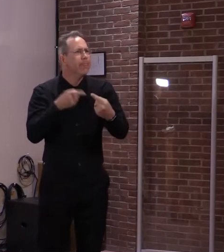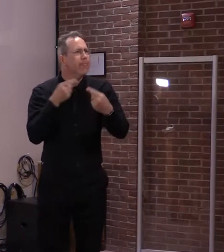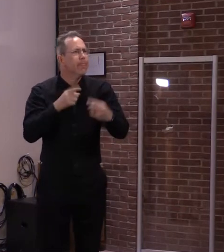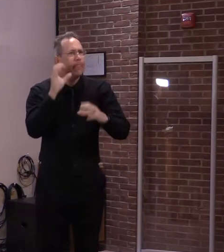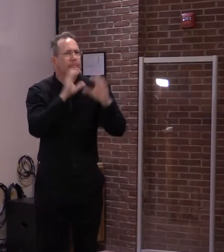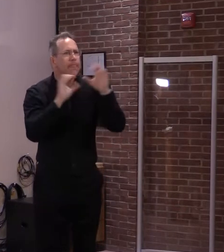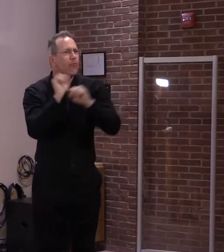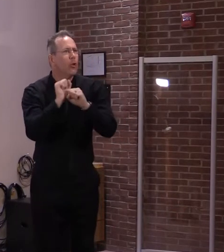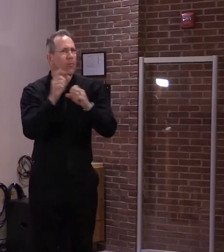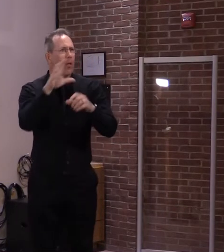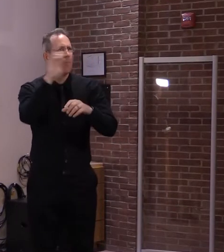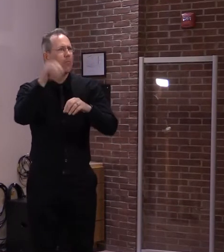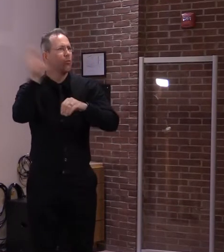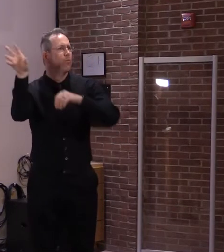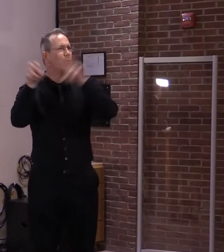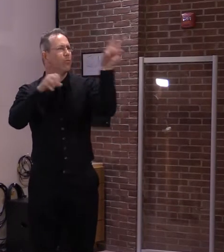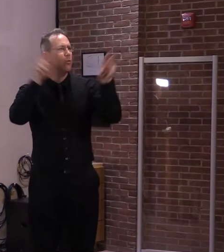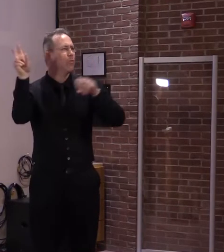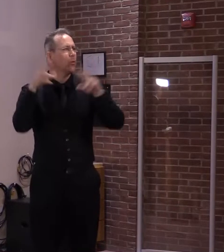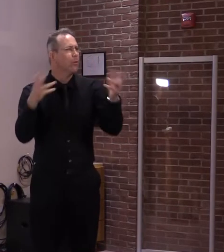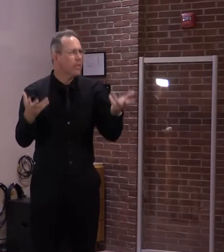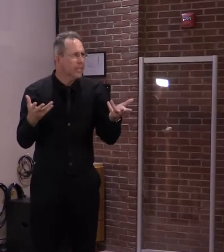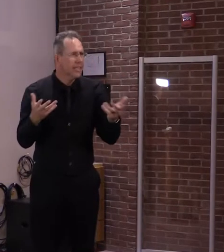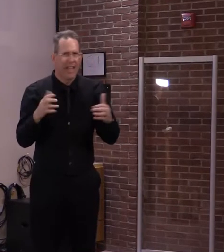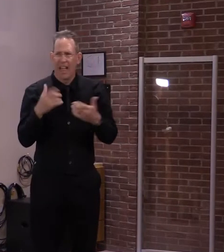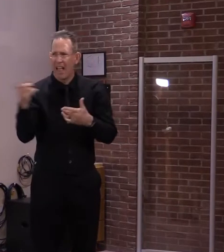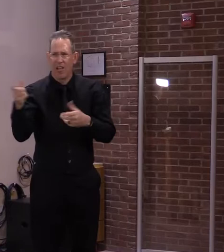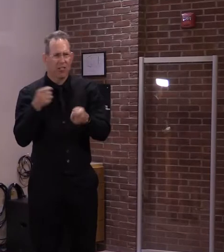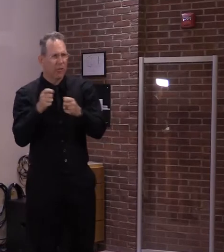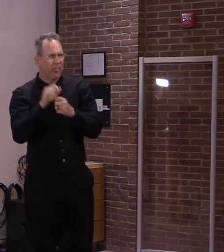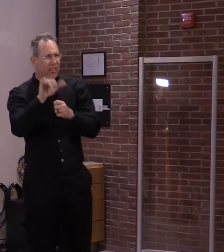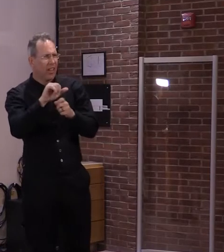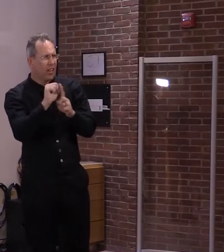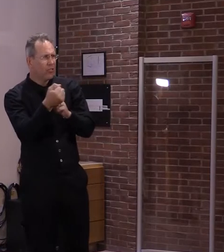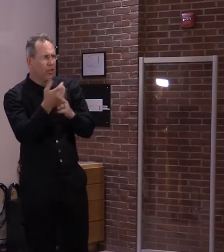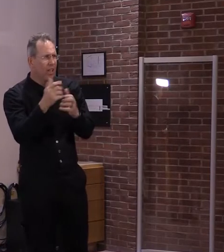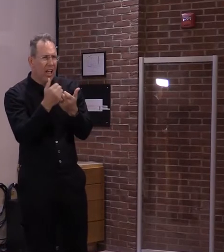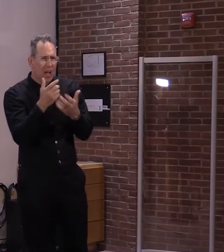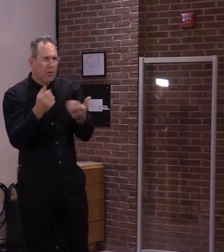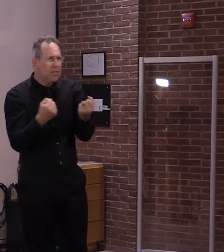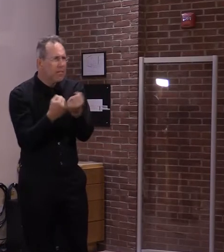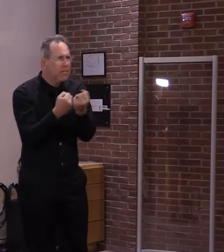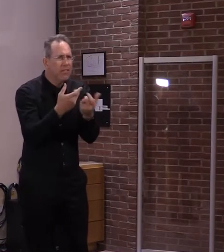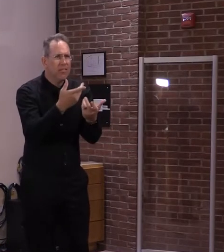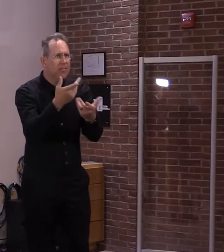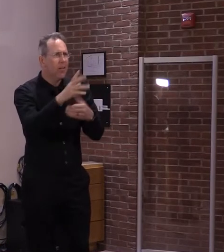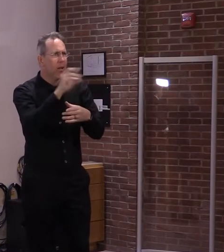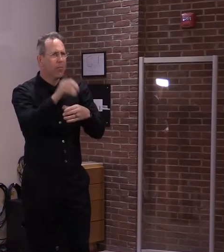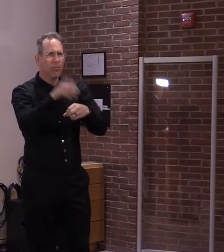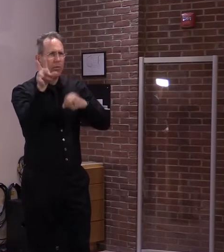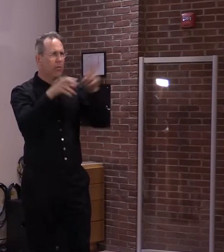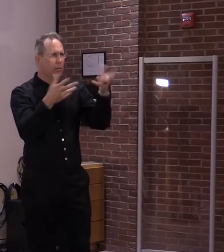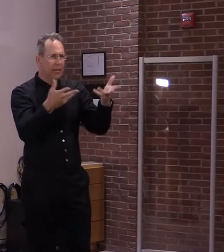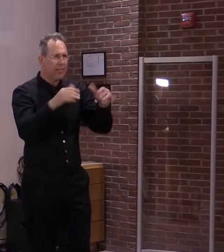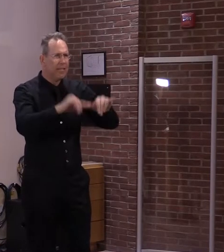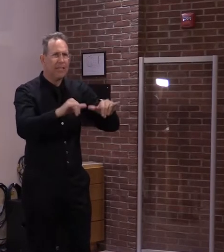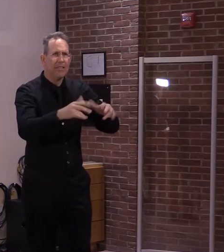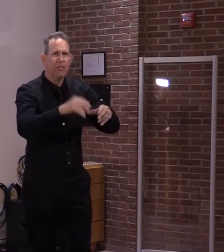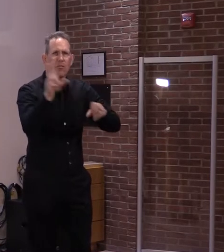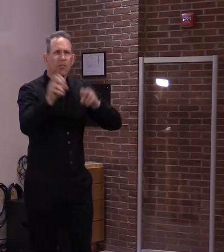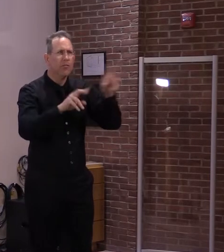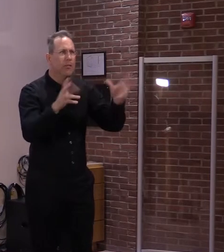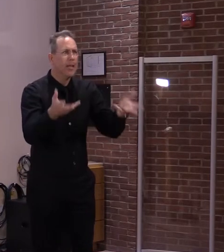what your plan is, long-term health businesses that have faced long-term damage by this